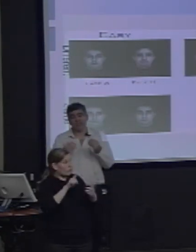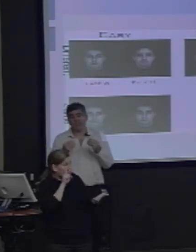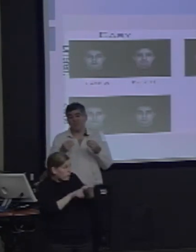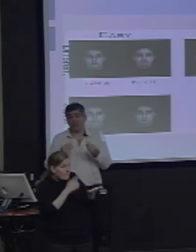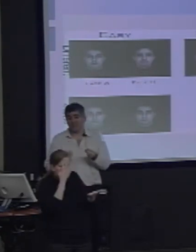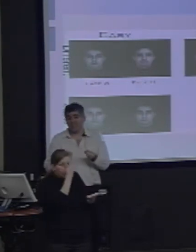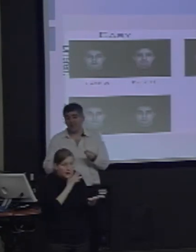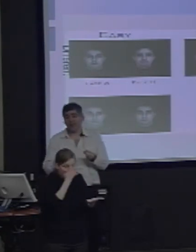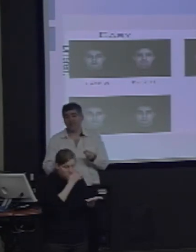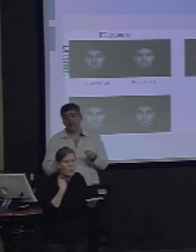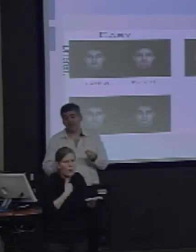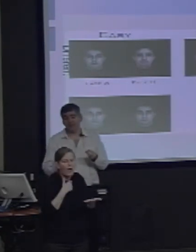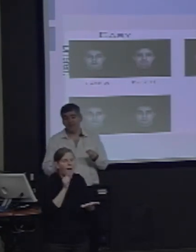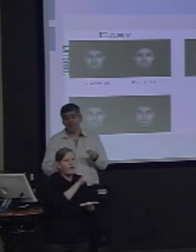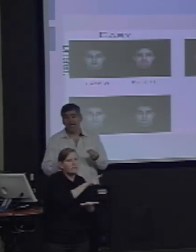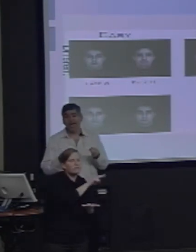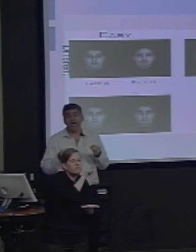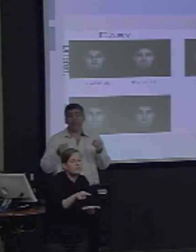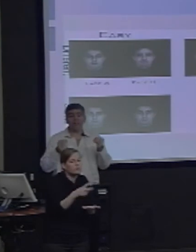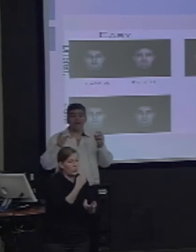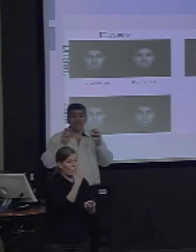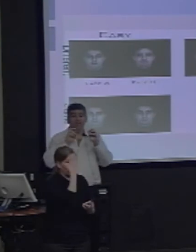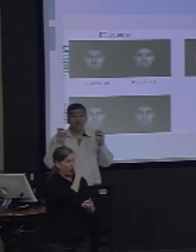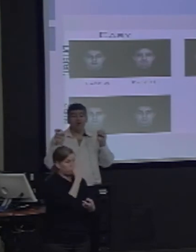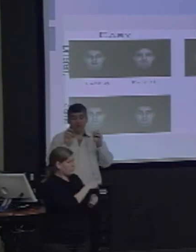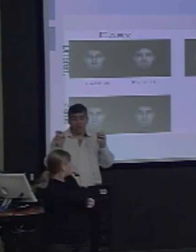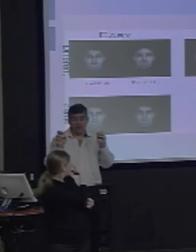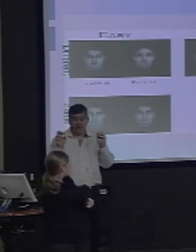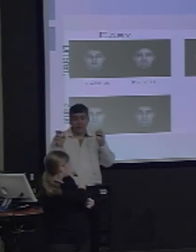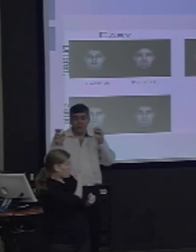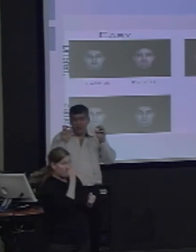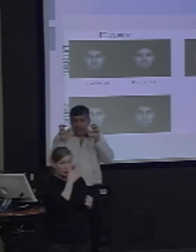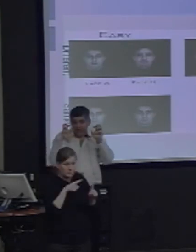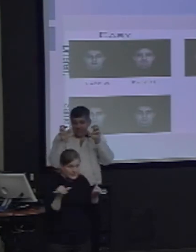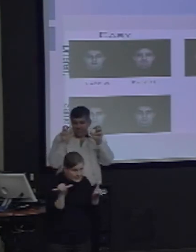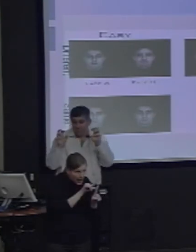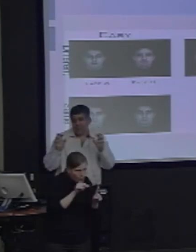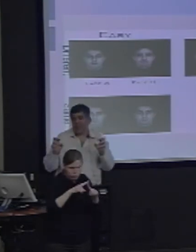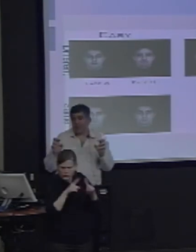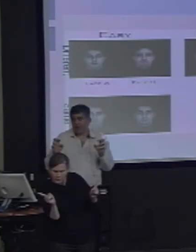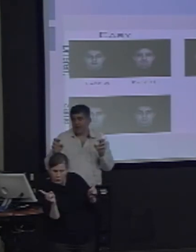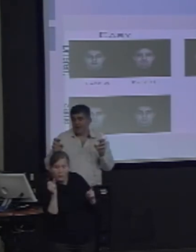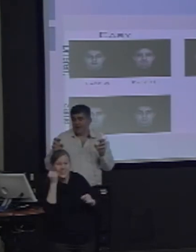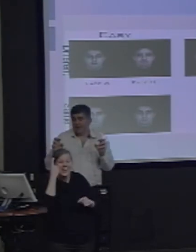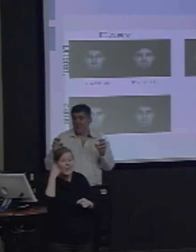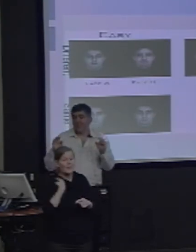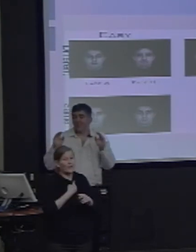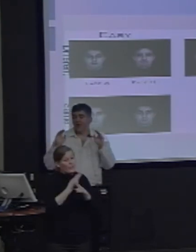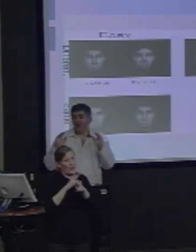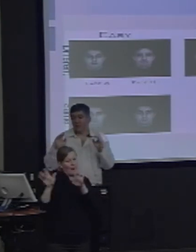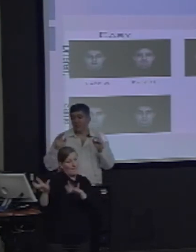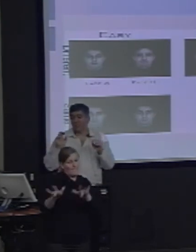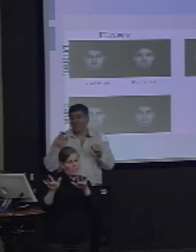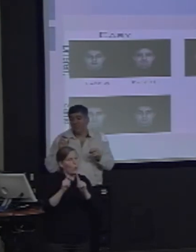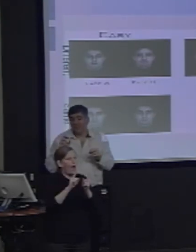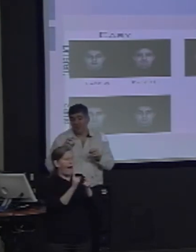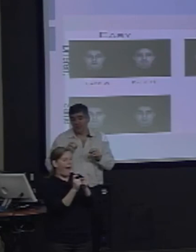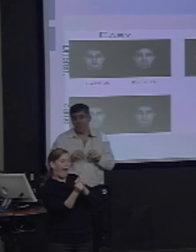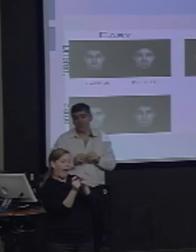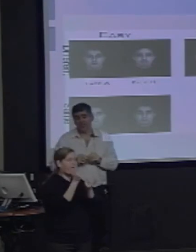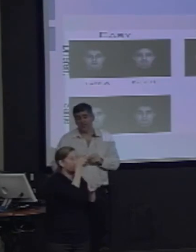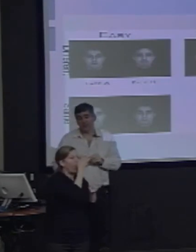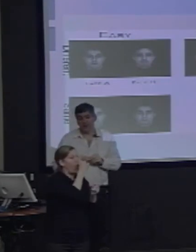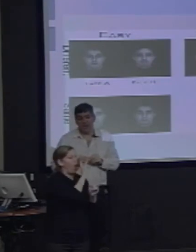It is either the same or different. And we can morph one face into another to alter the